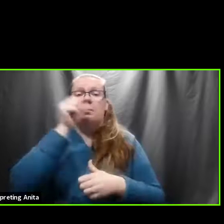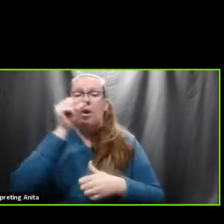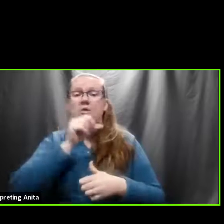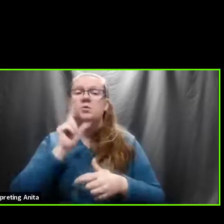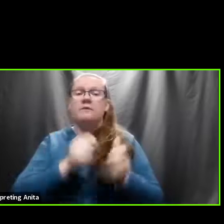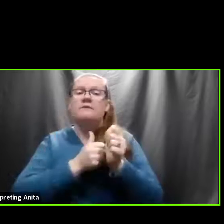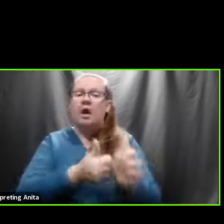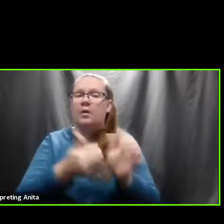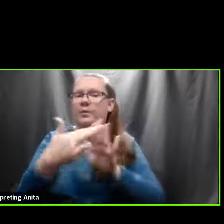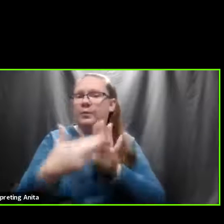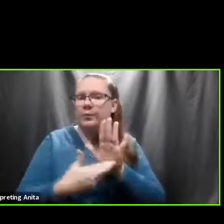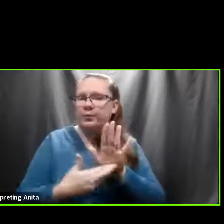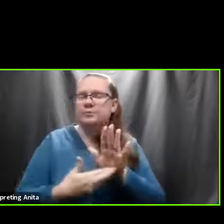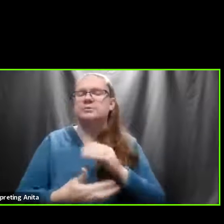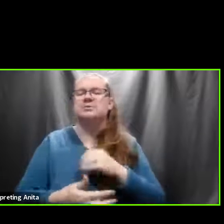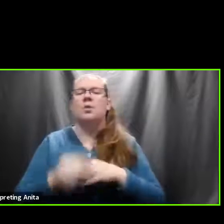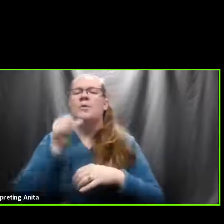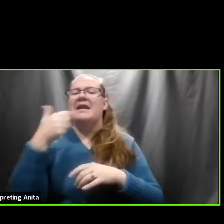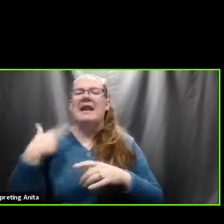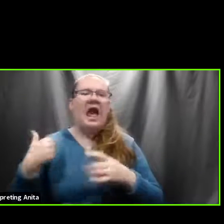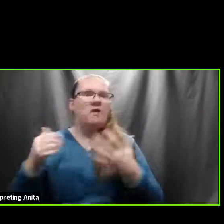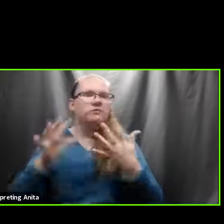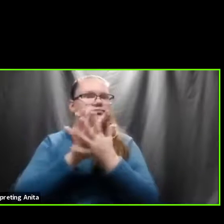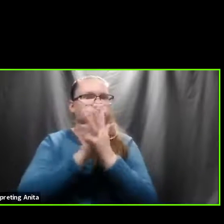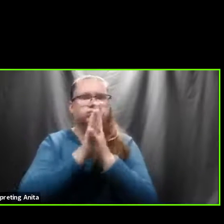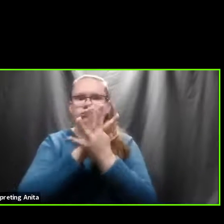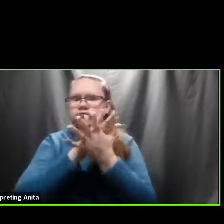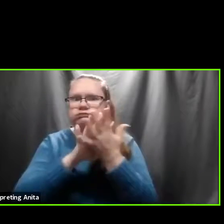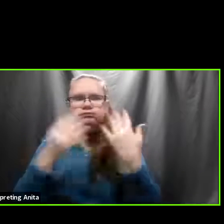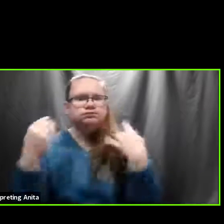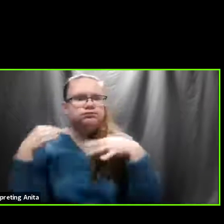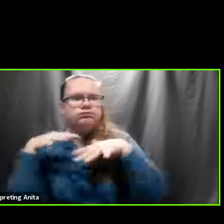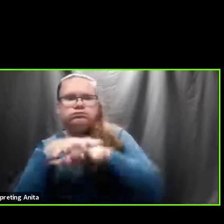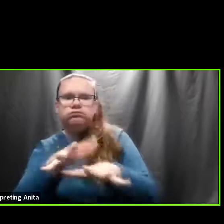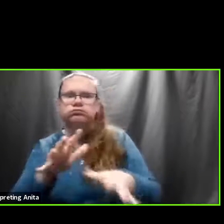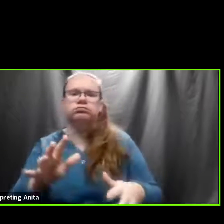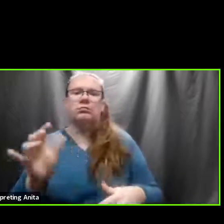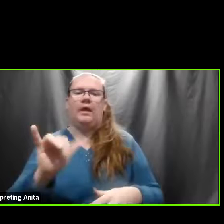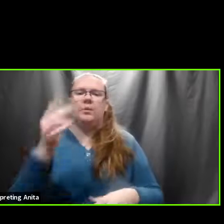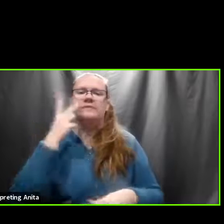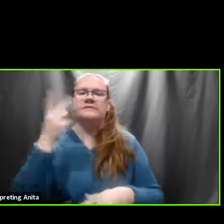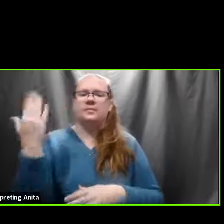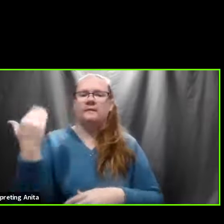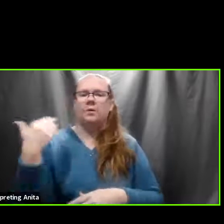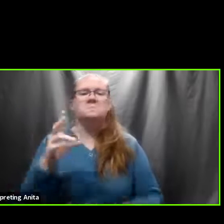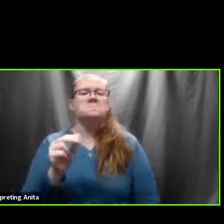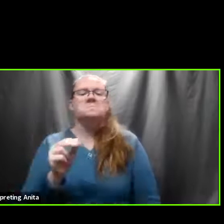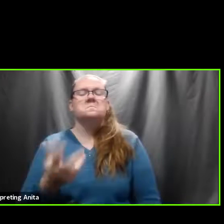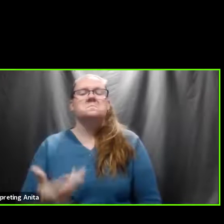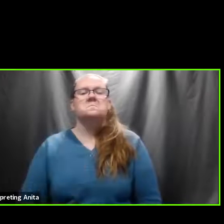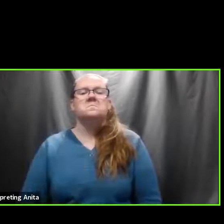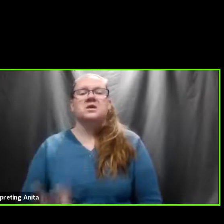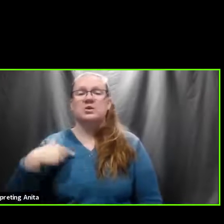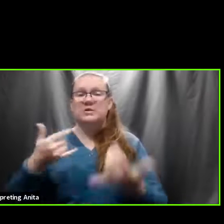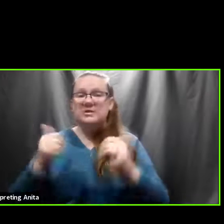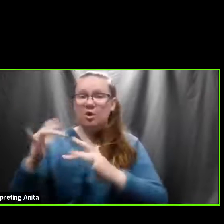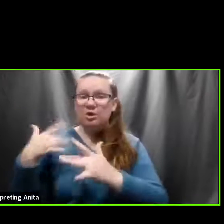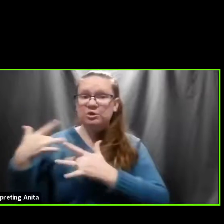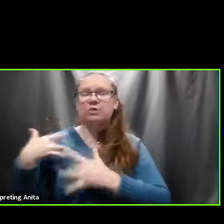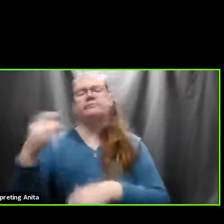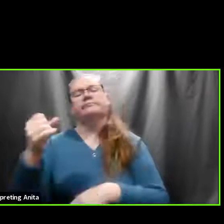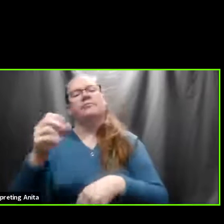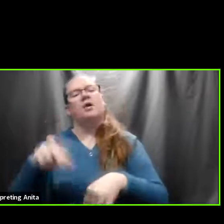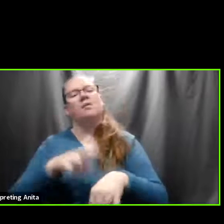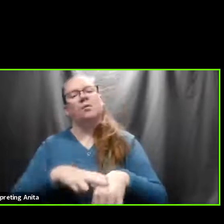and there was, we didn't have packed bars and restaurants. I think like we've had in past. So am I still concerned? Yes. Of course, anytime